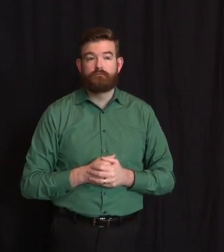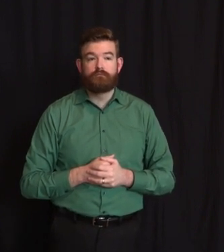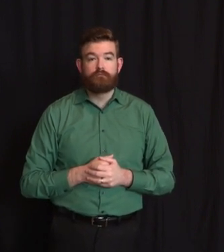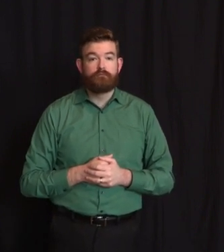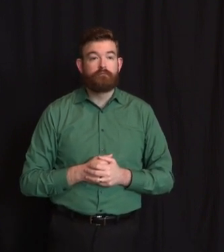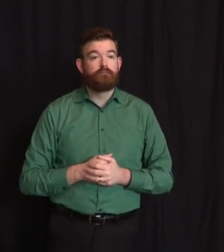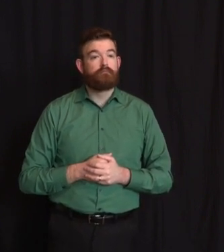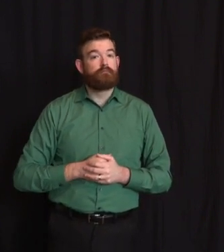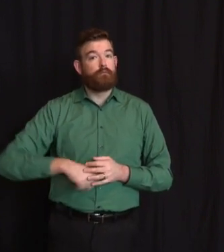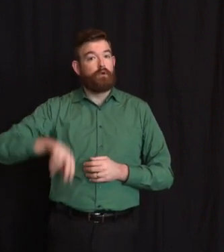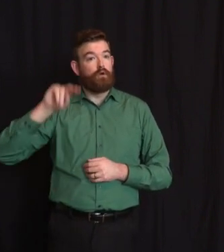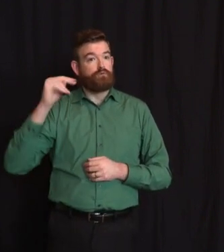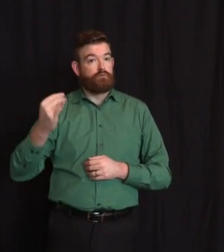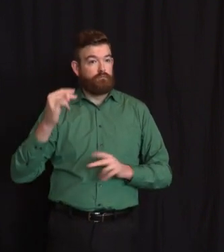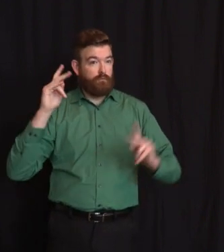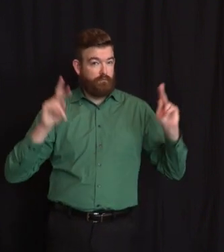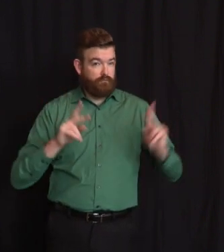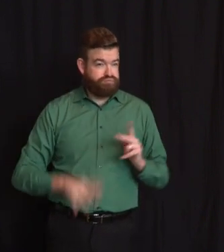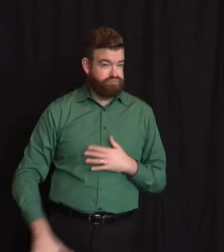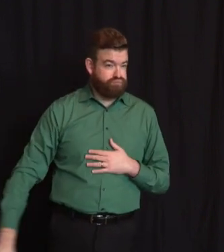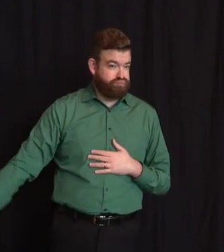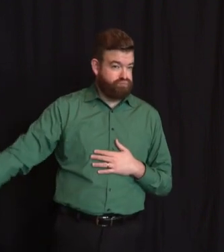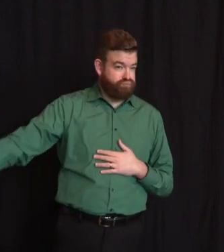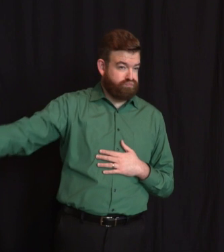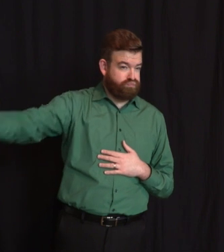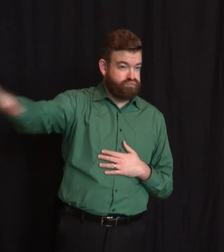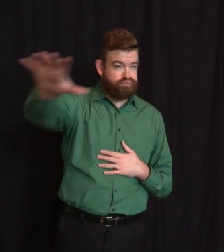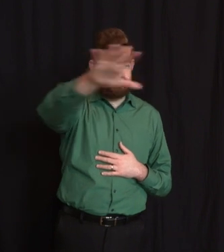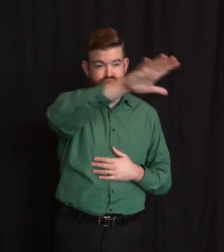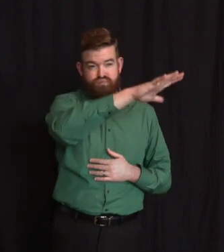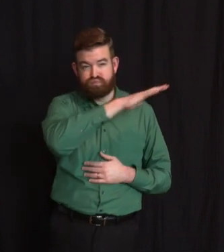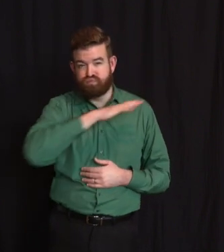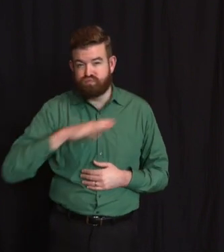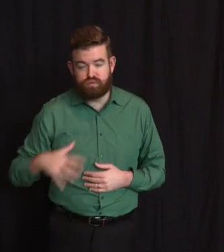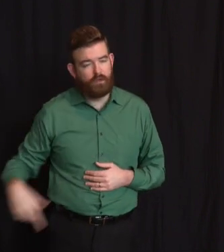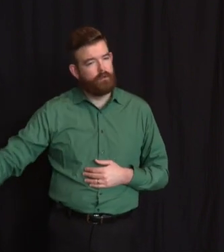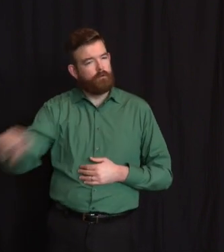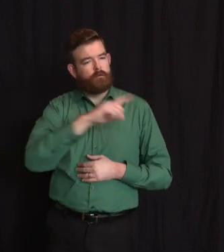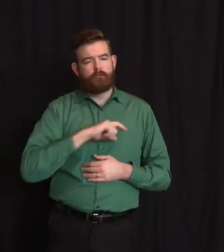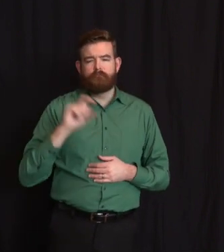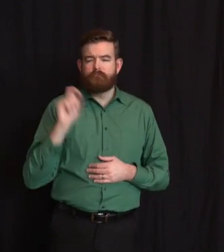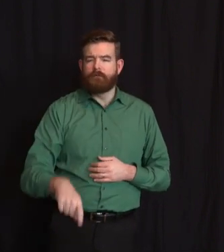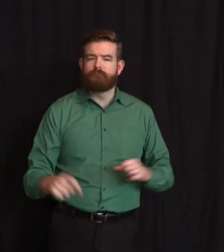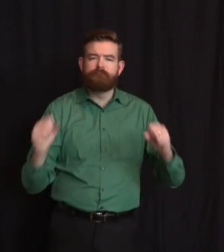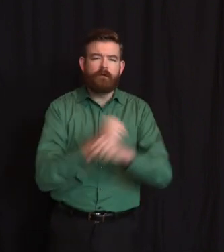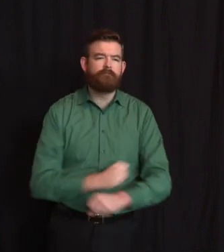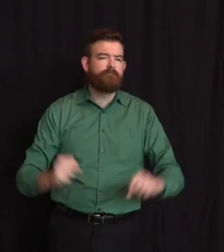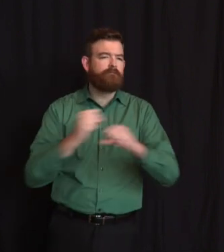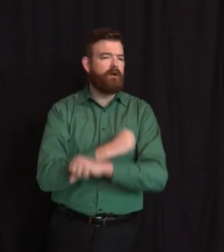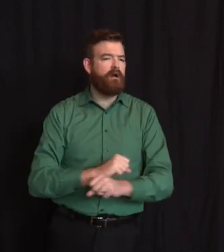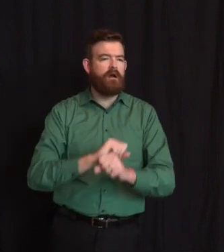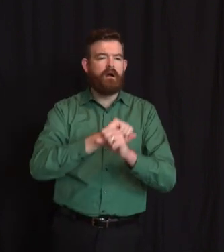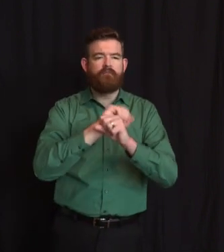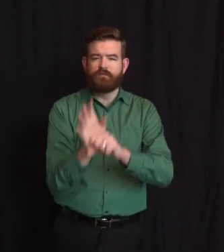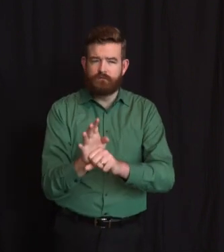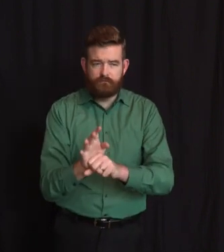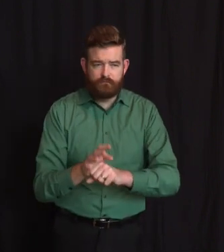defeat COVID-19, keep up the good work. I know it has not been easy. It has not been fun. And it's not going to get any